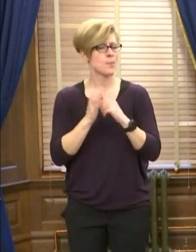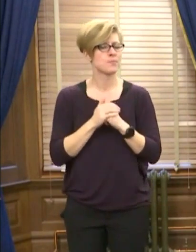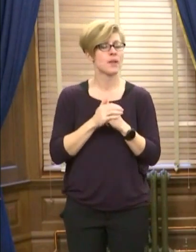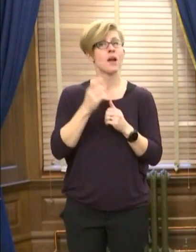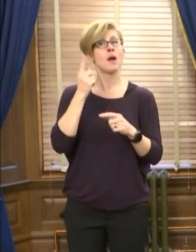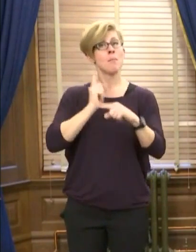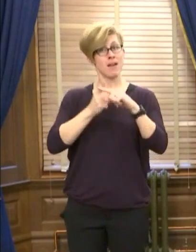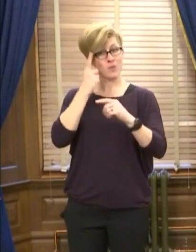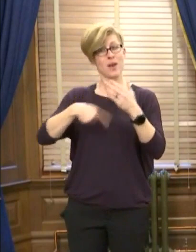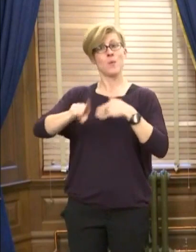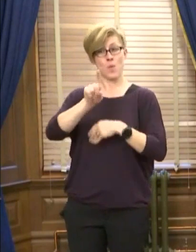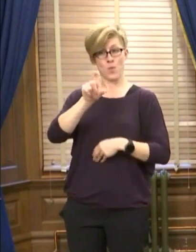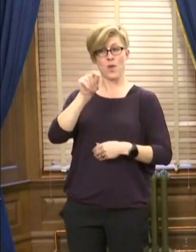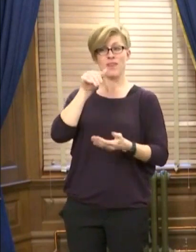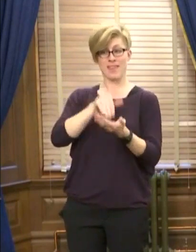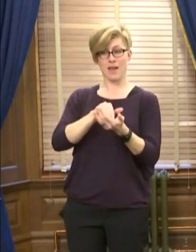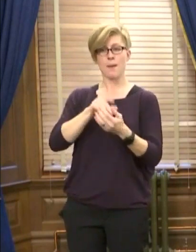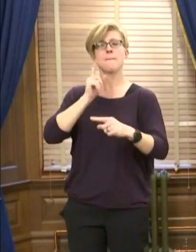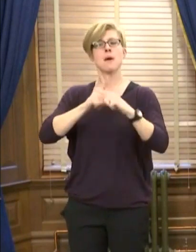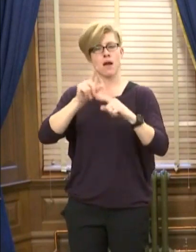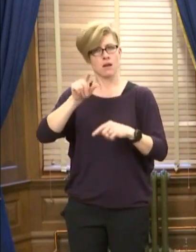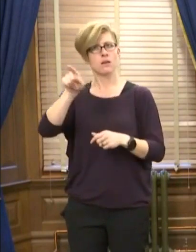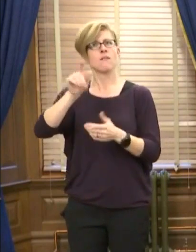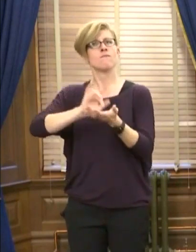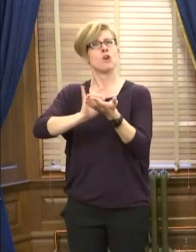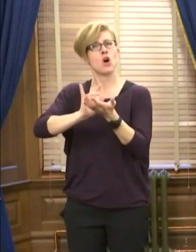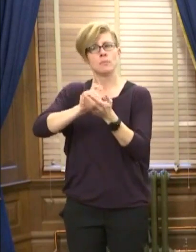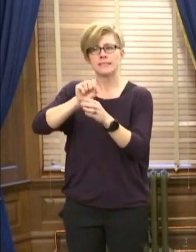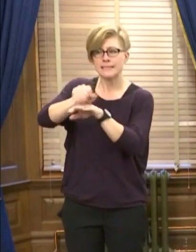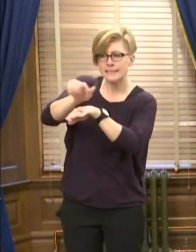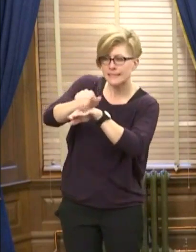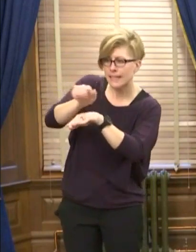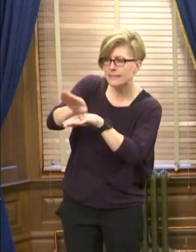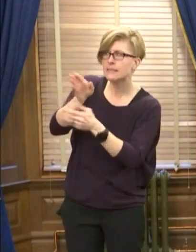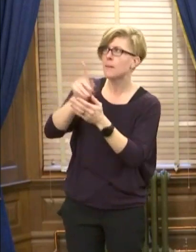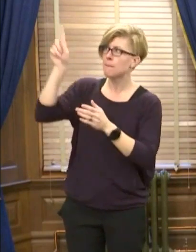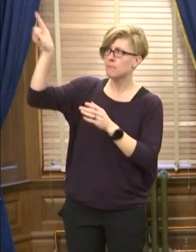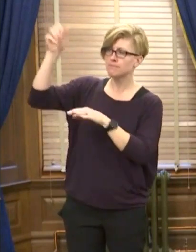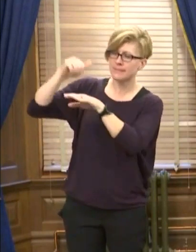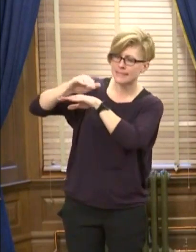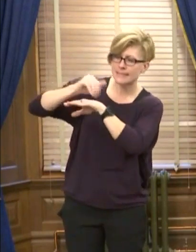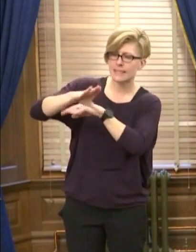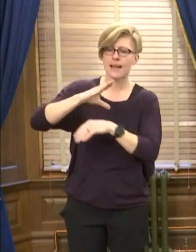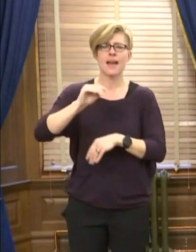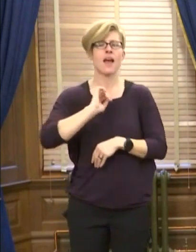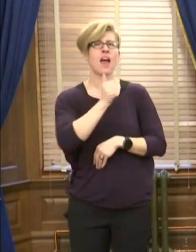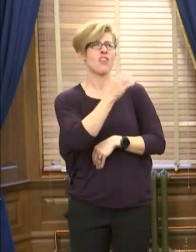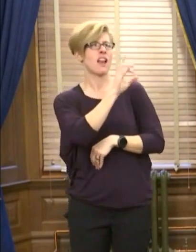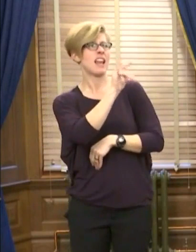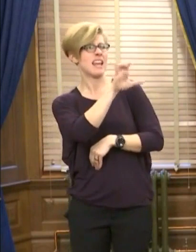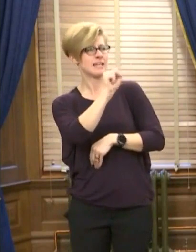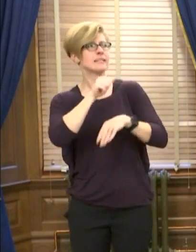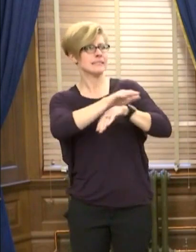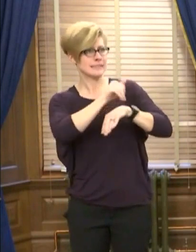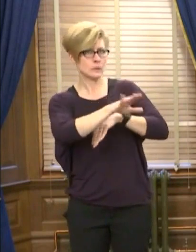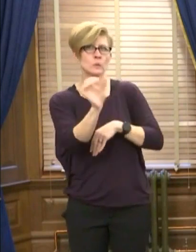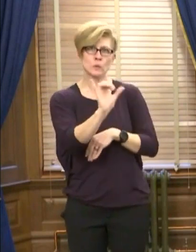120,000 are coming into pharmacies and some of our safety net clinics across the state.